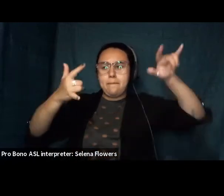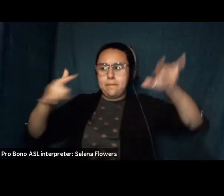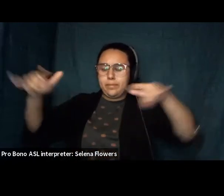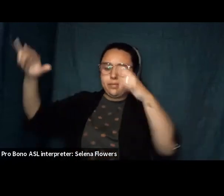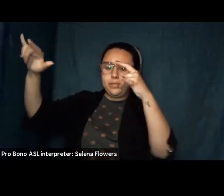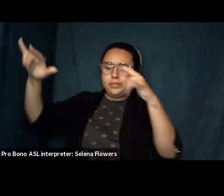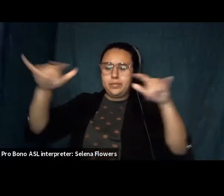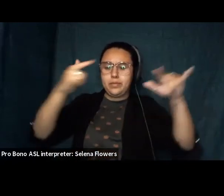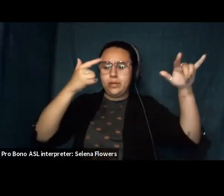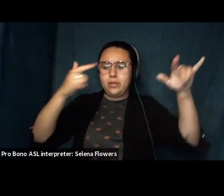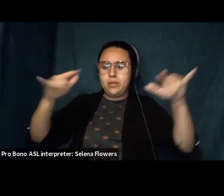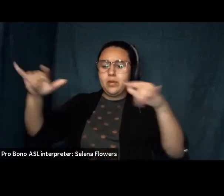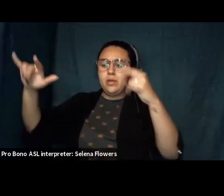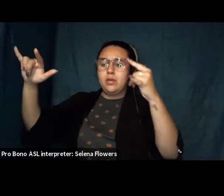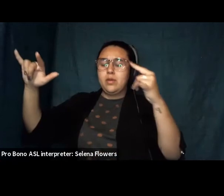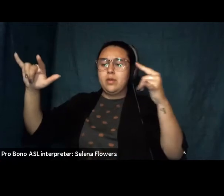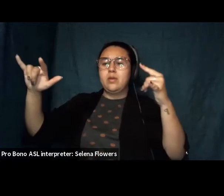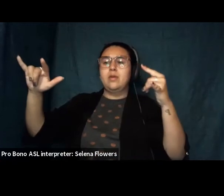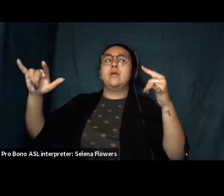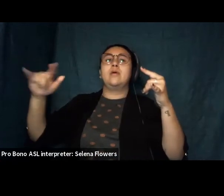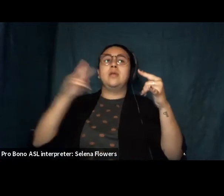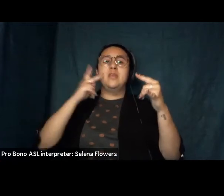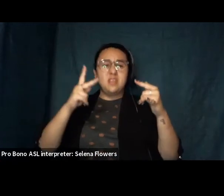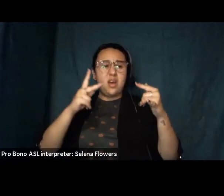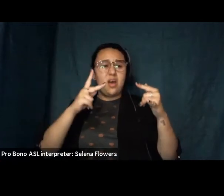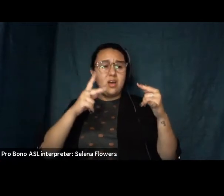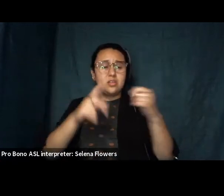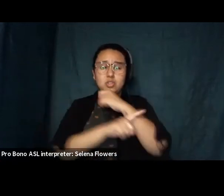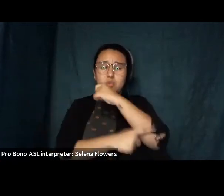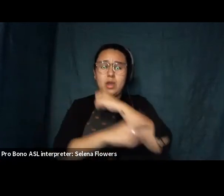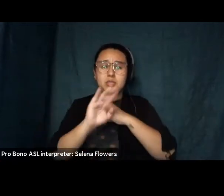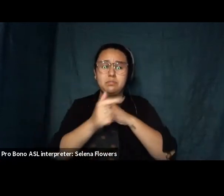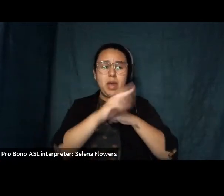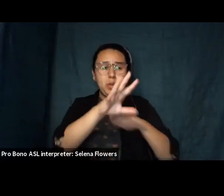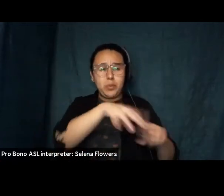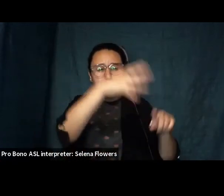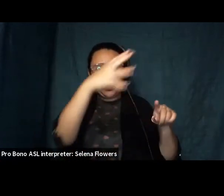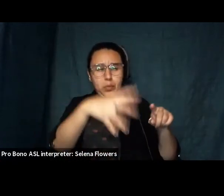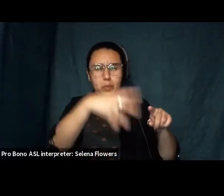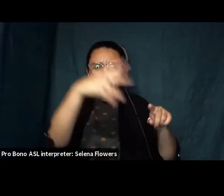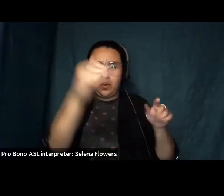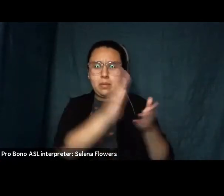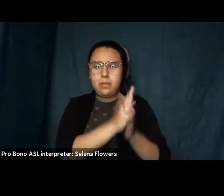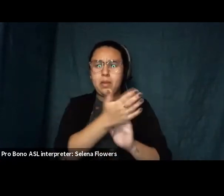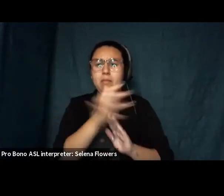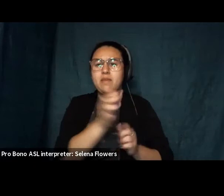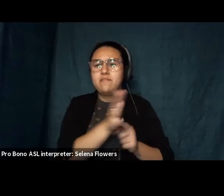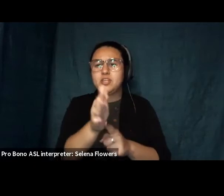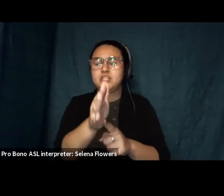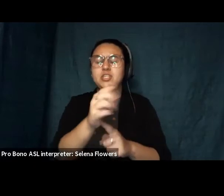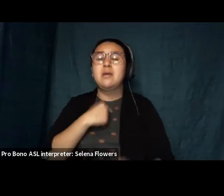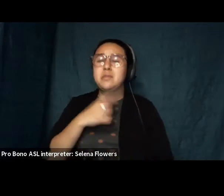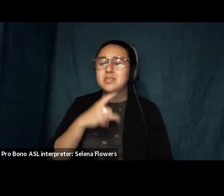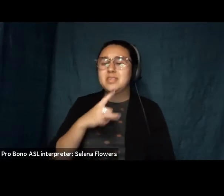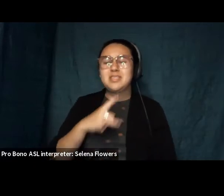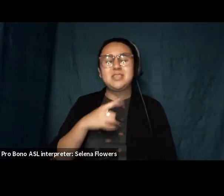bags turned into fish swimming down the black river highway i was 18 i was unwell i held my